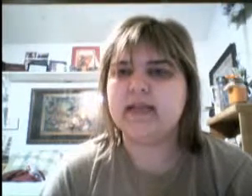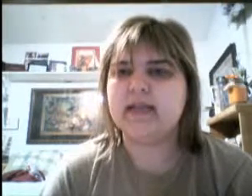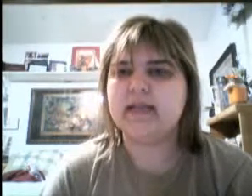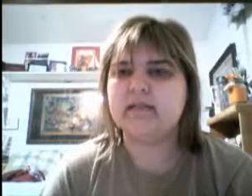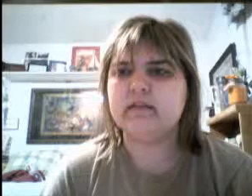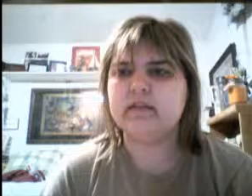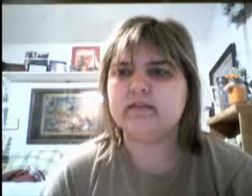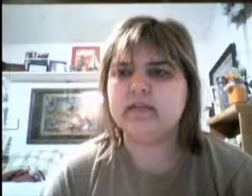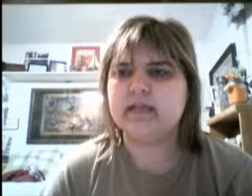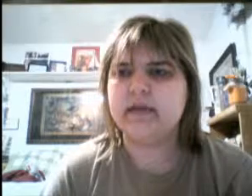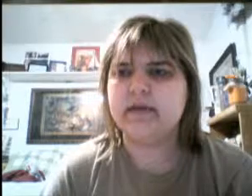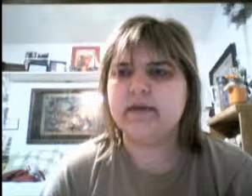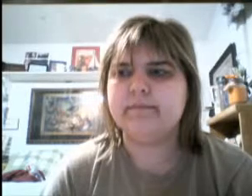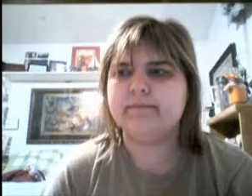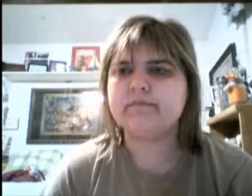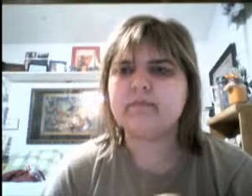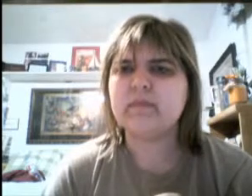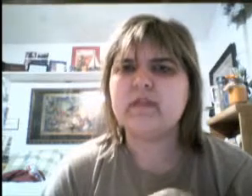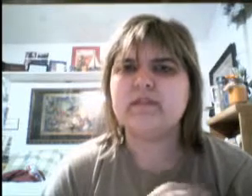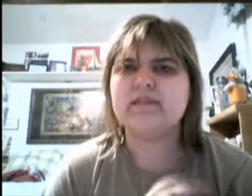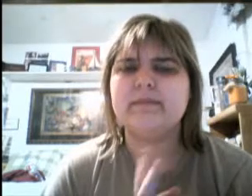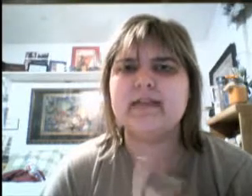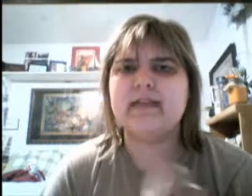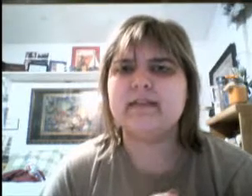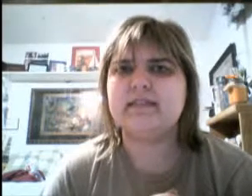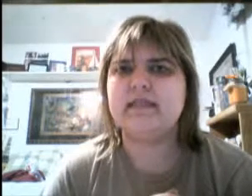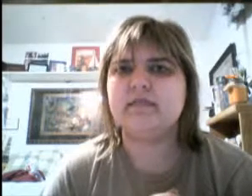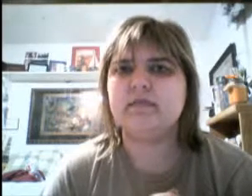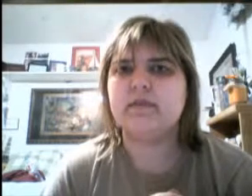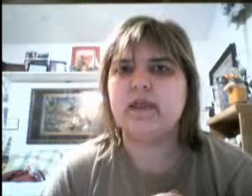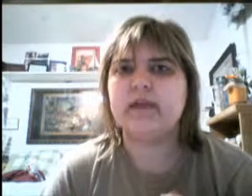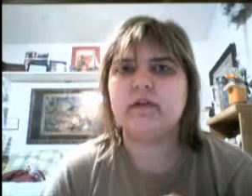they, they used, um, the same techniques they used with, like,